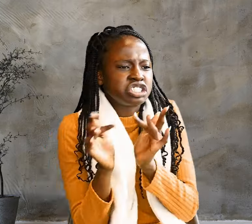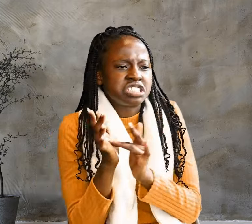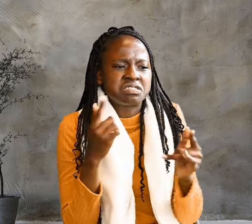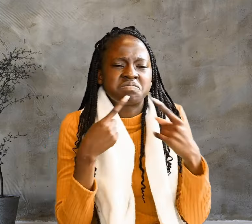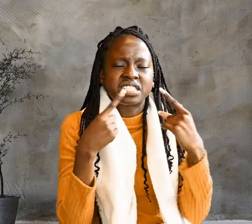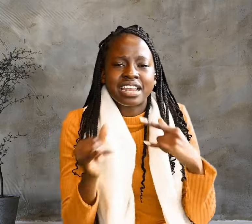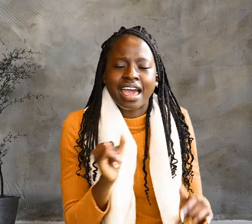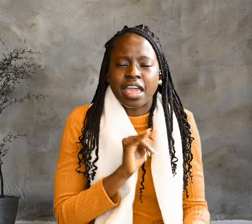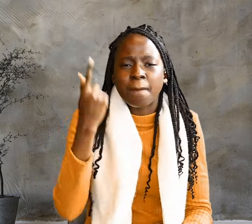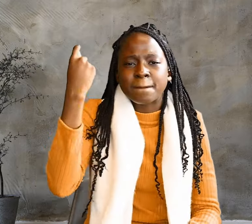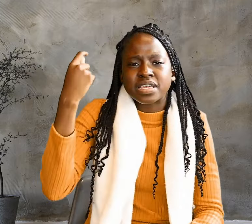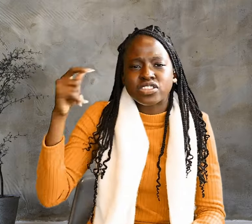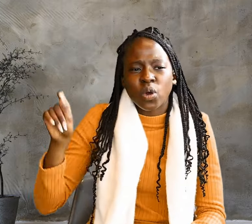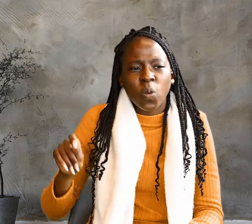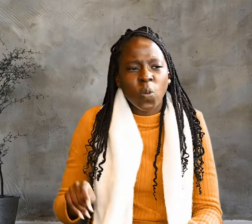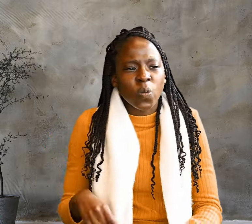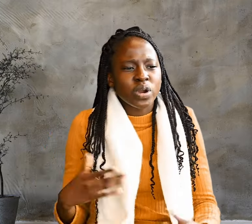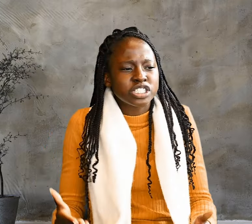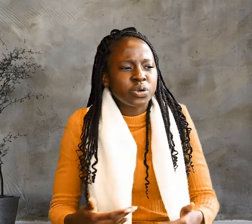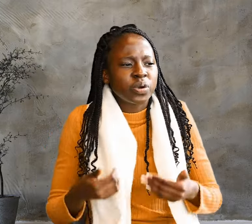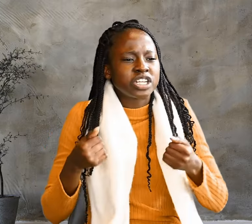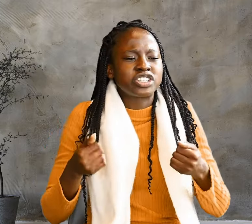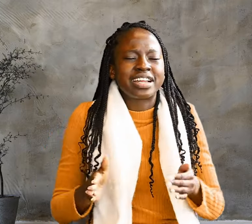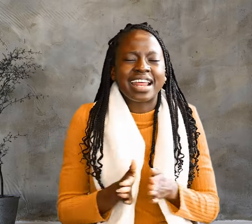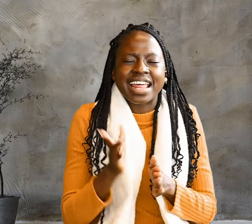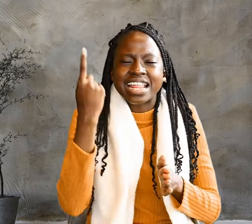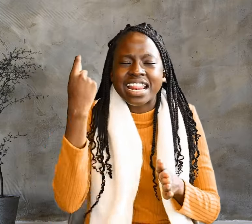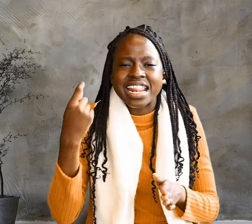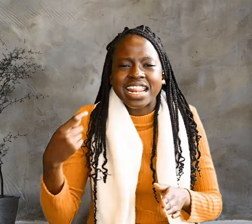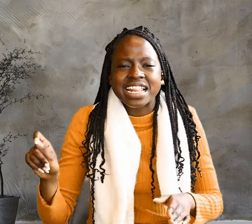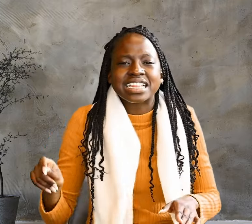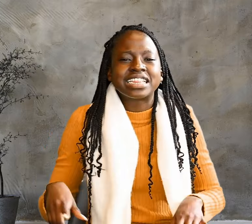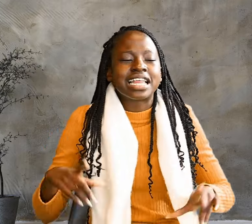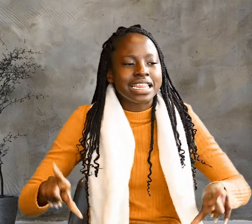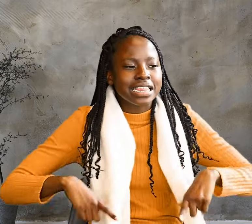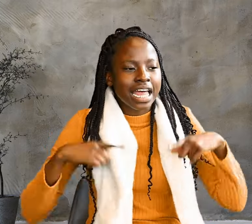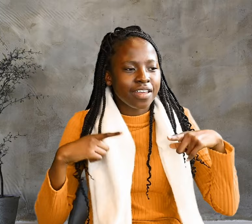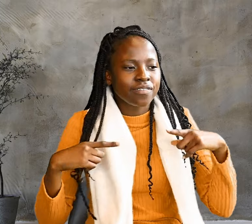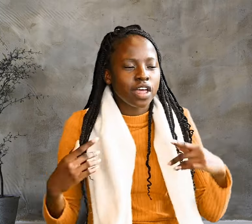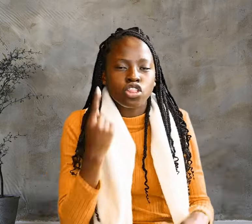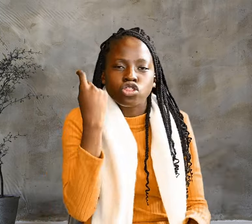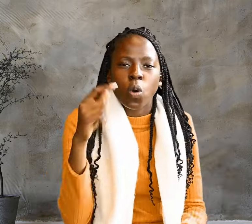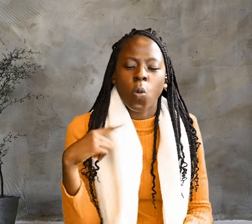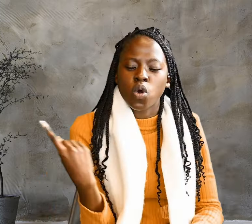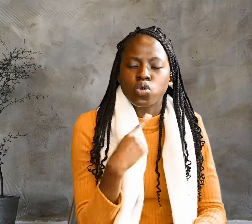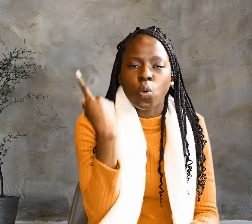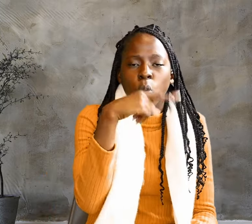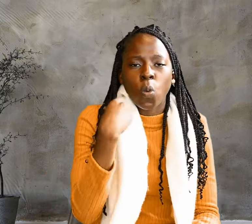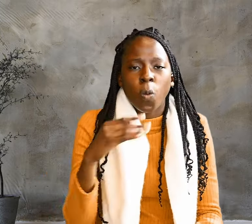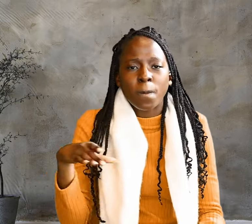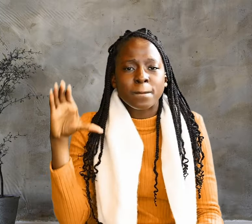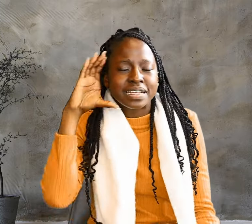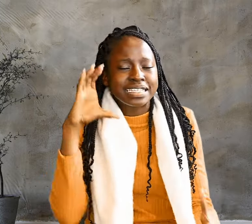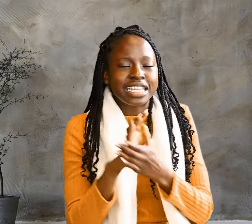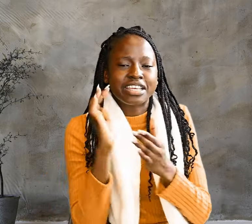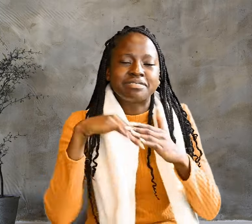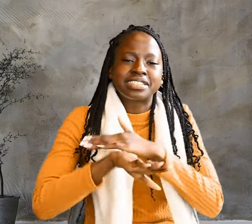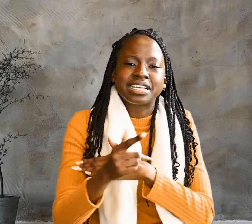I am the resurrection and the life. The one who believes in me will live,